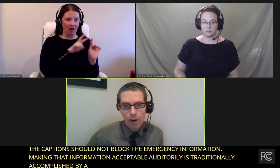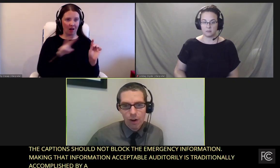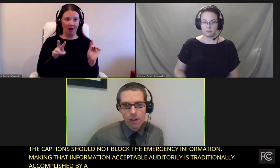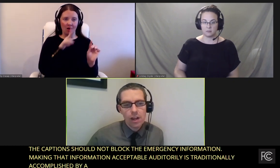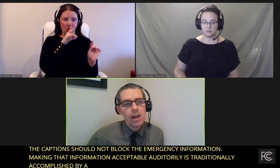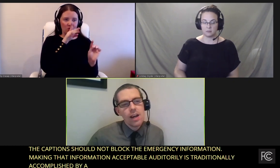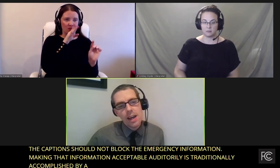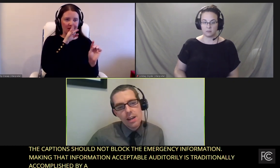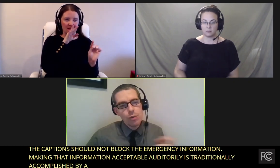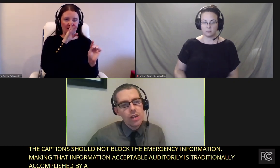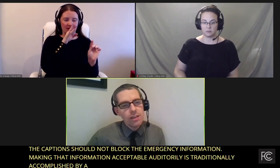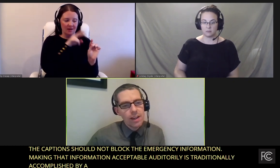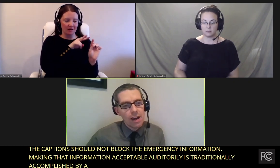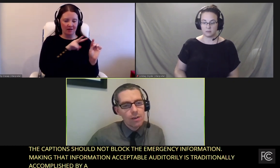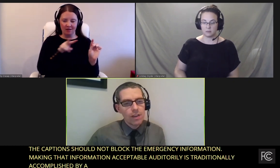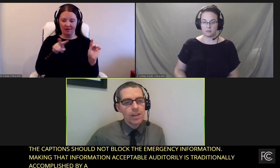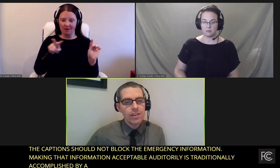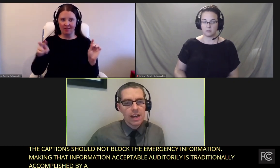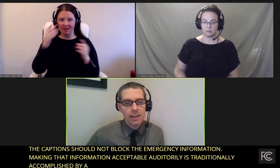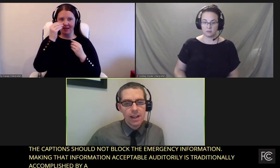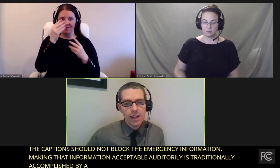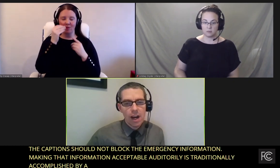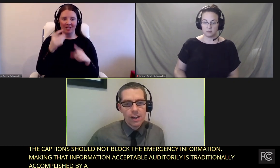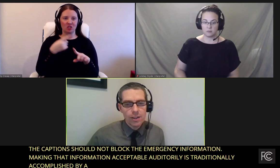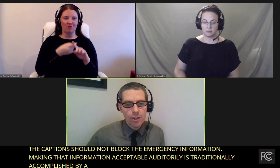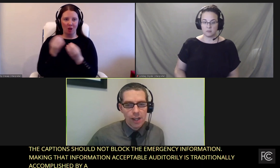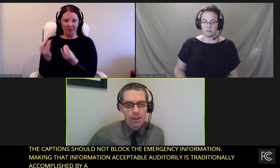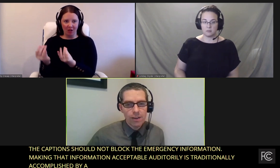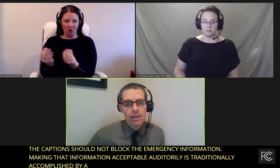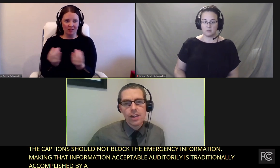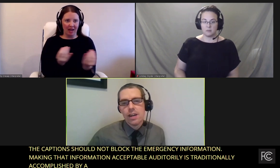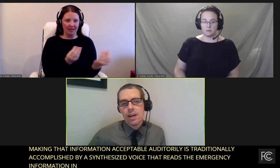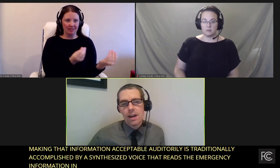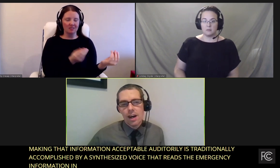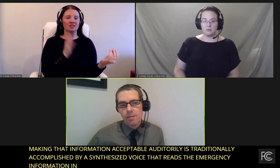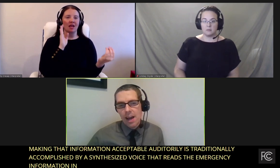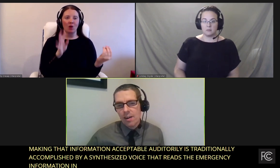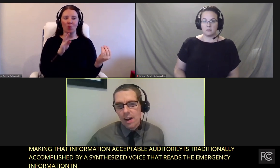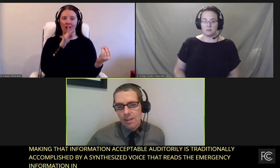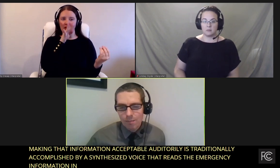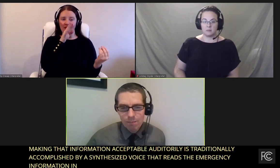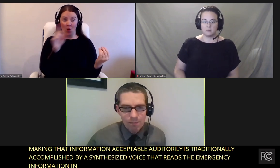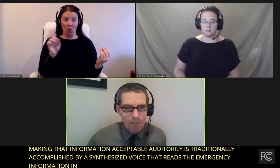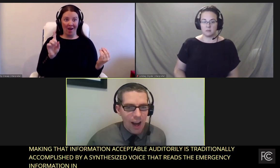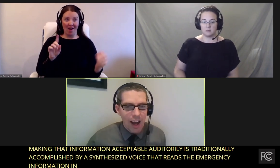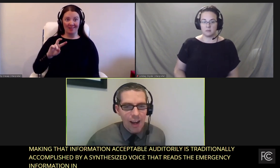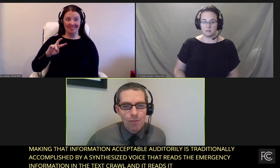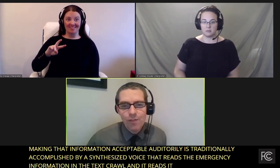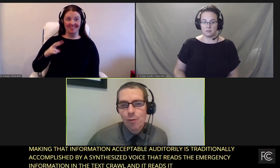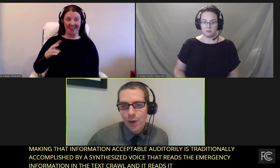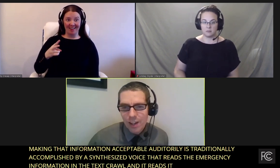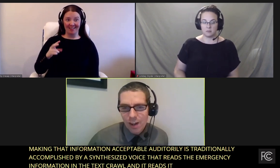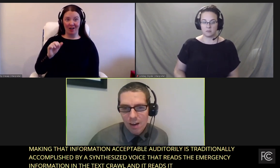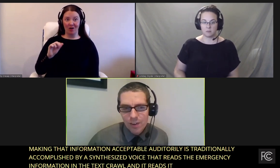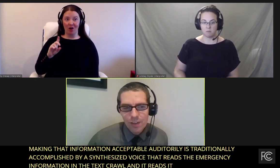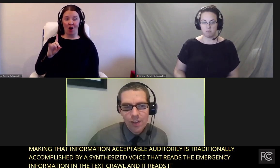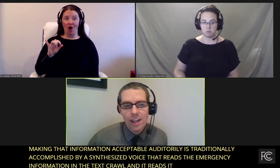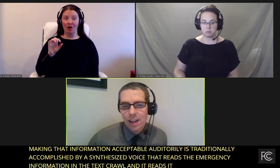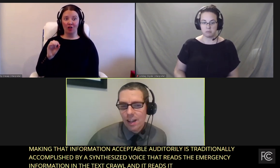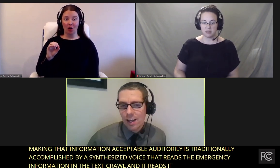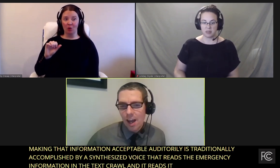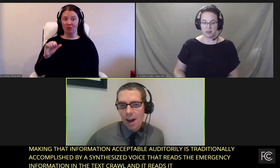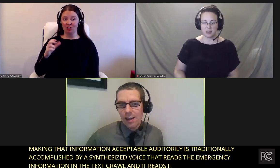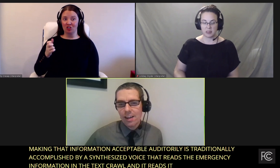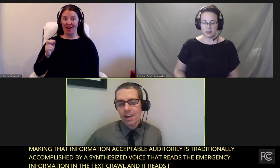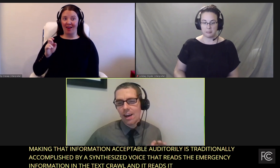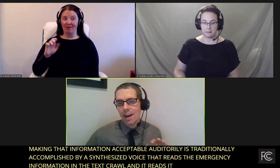in the text crawl, and it reads it out on the secondary audio channel. Now, I feel pretty confident